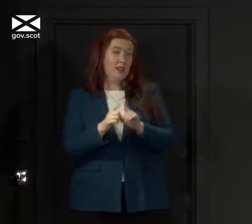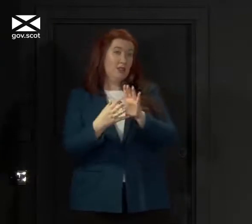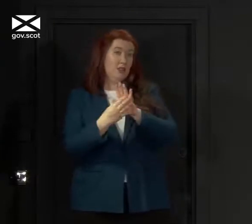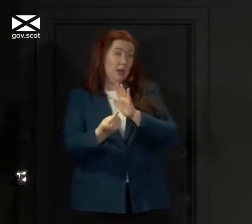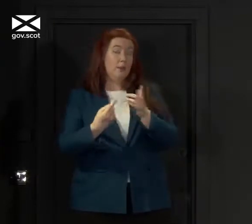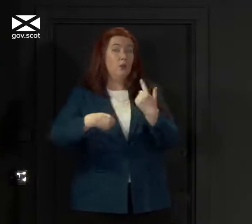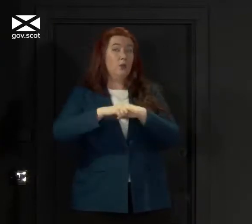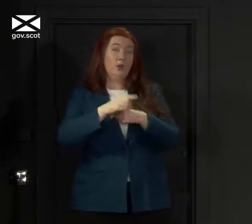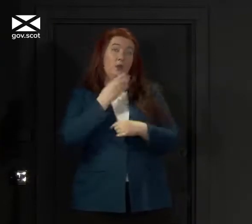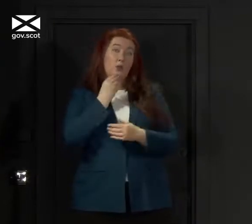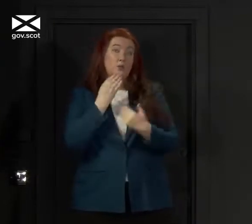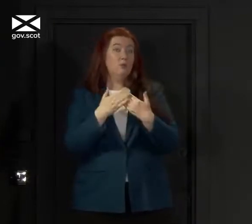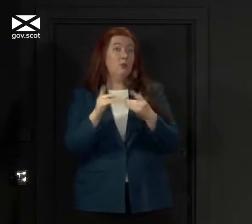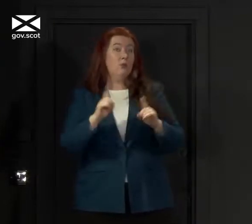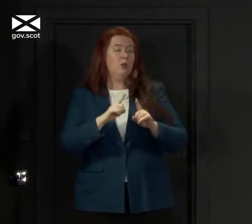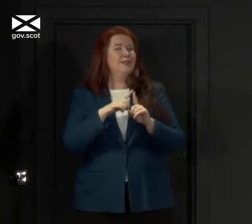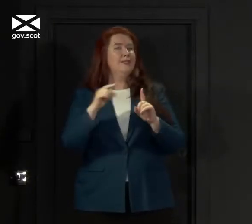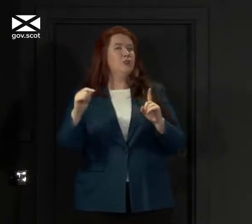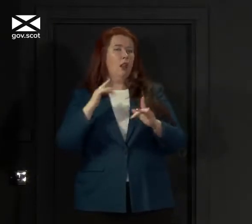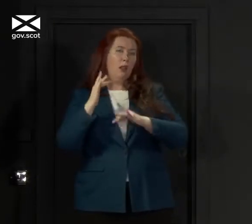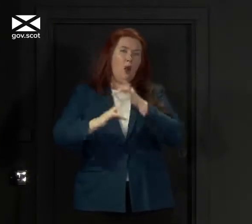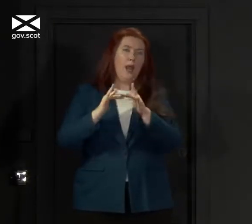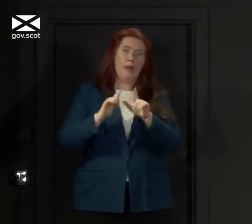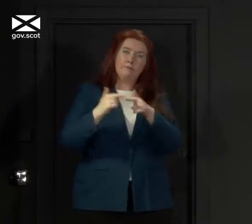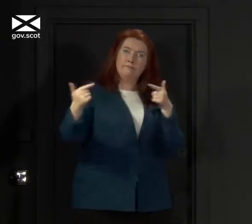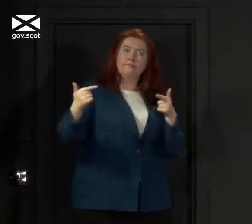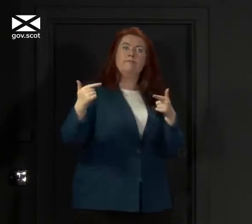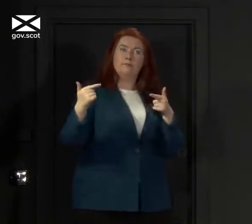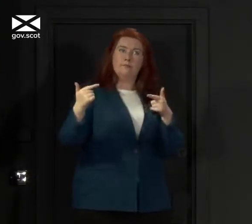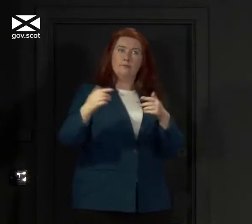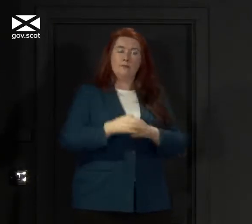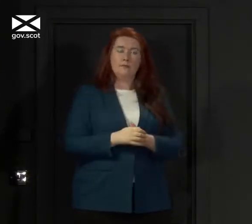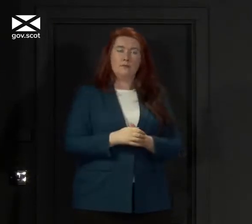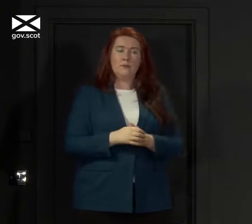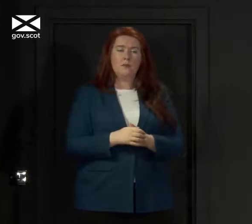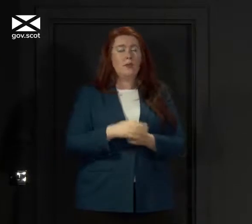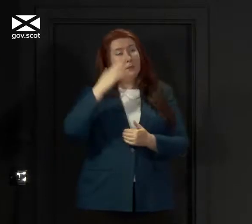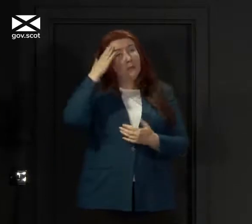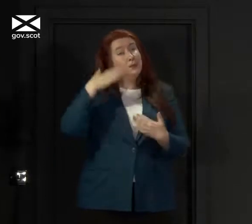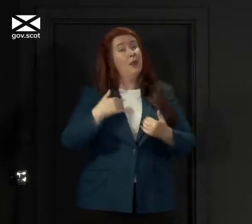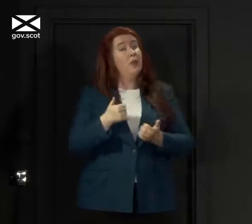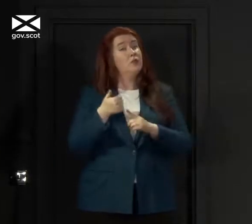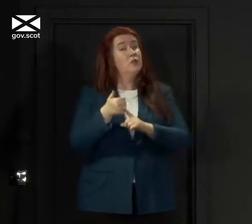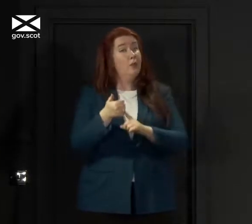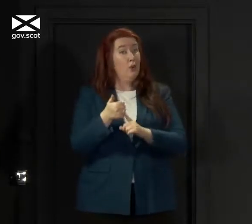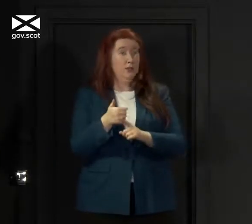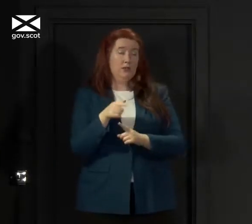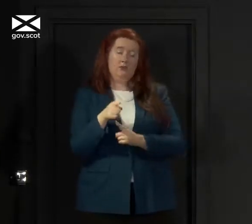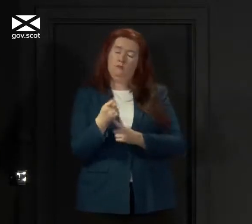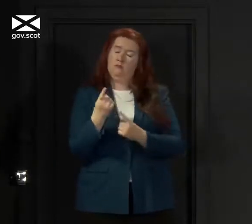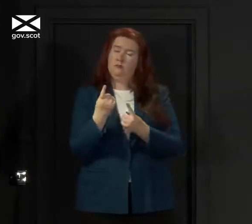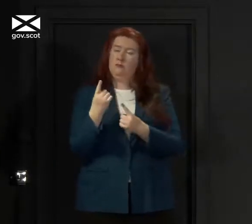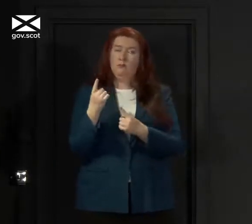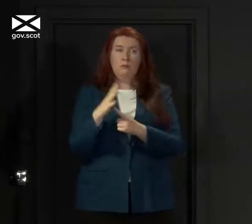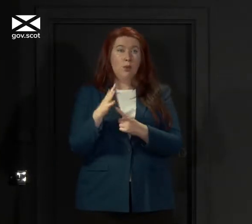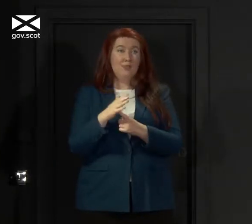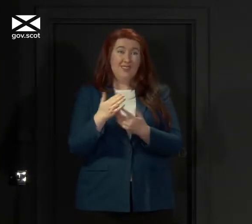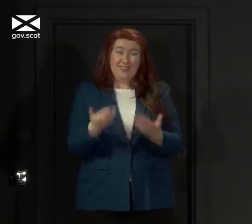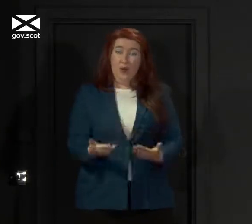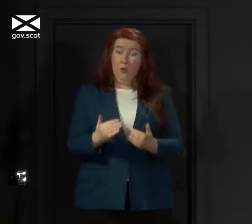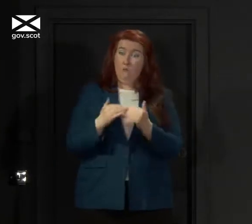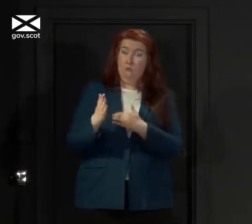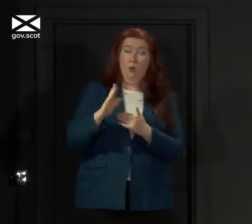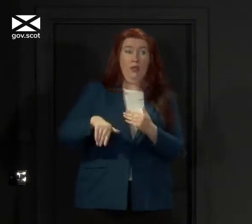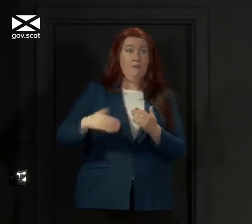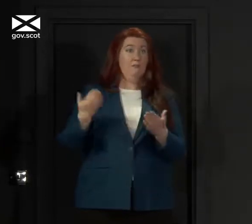increased use of digital consultations. Mental health support, something which is arguably more important now than